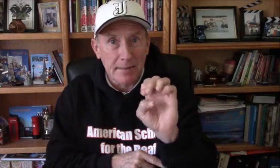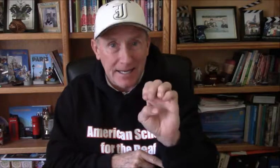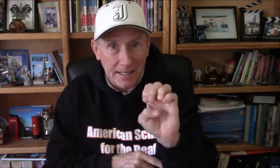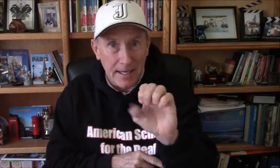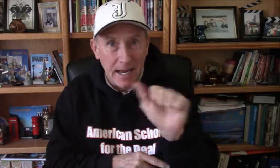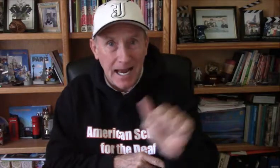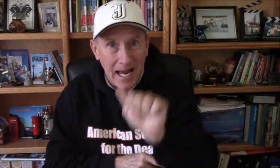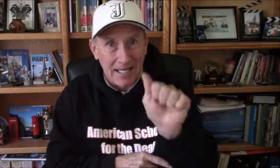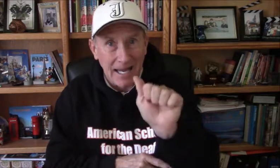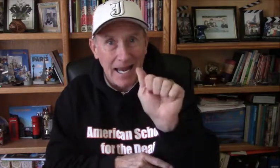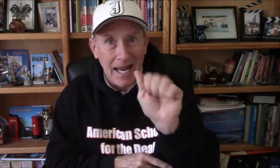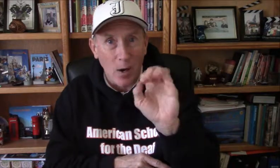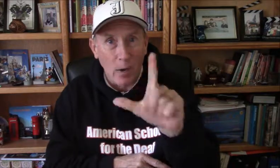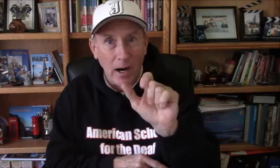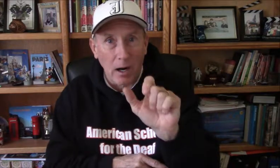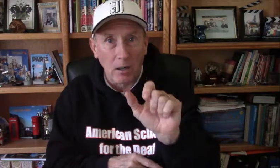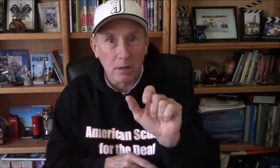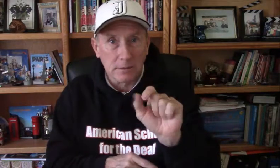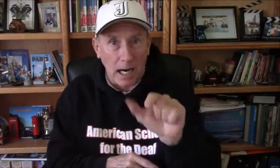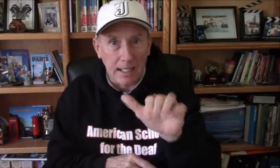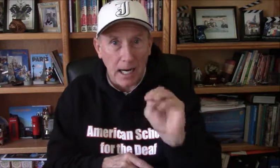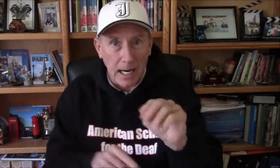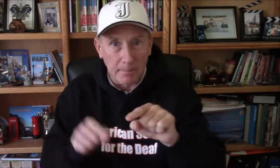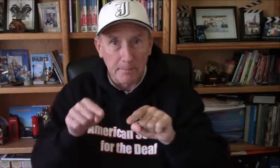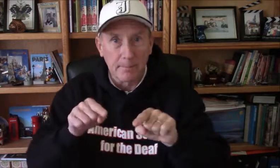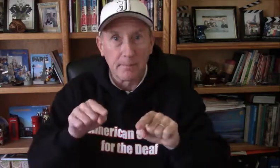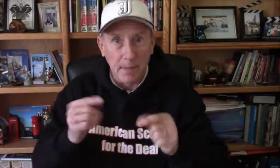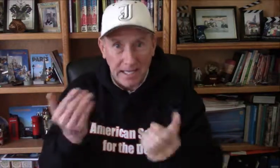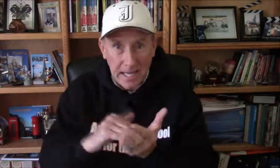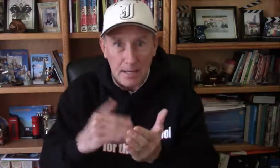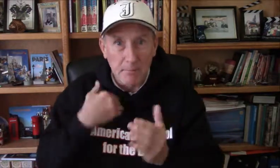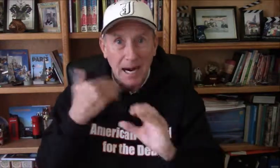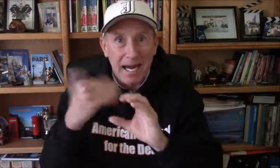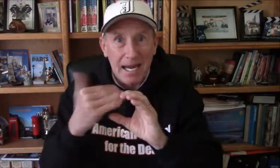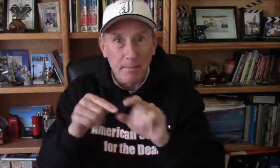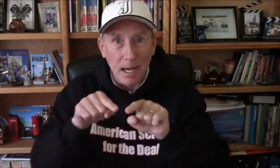.com. Email